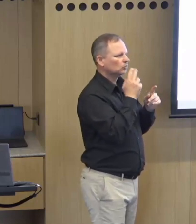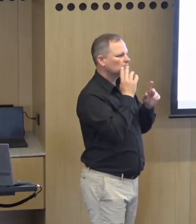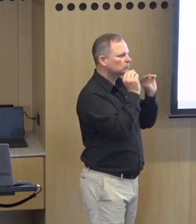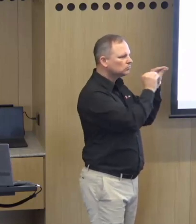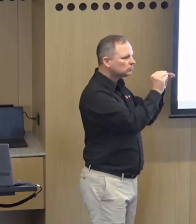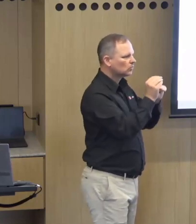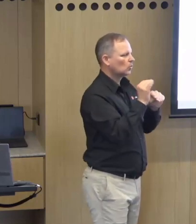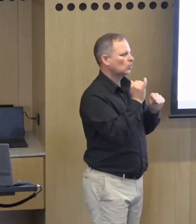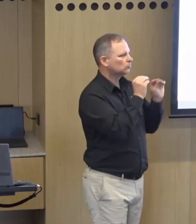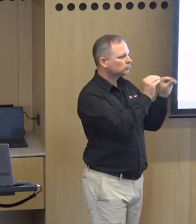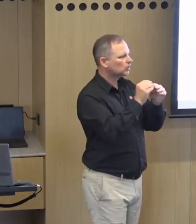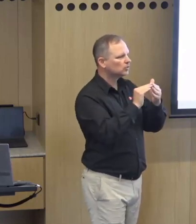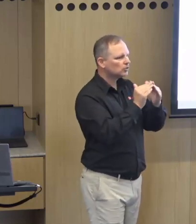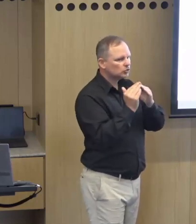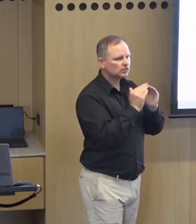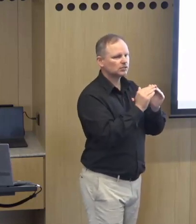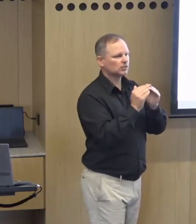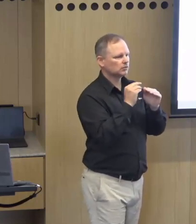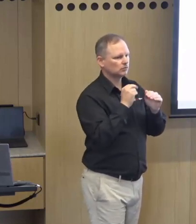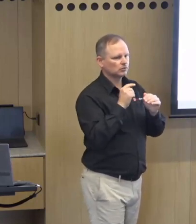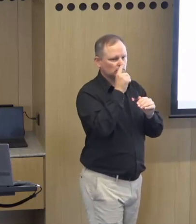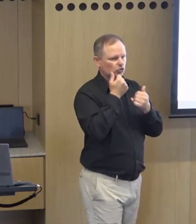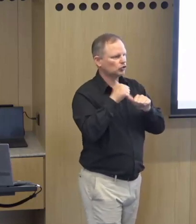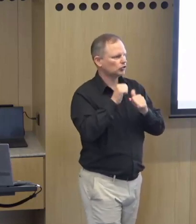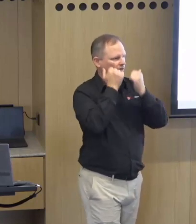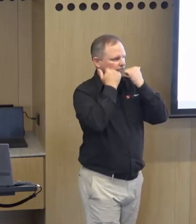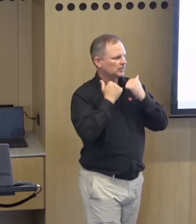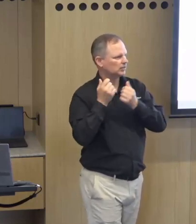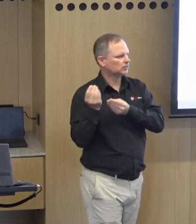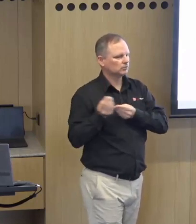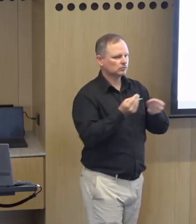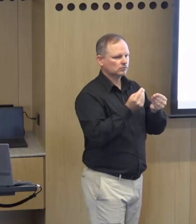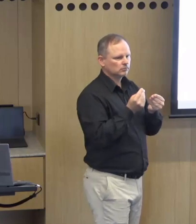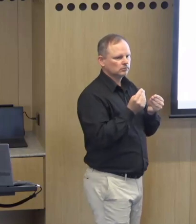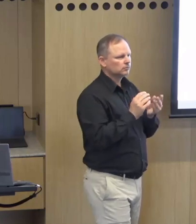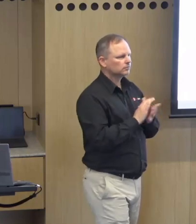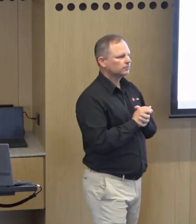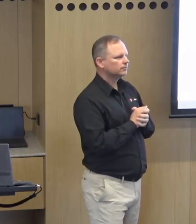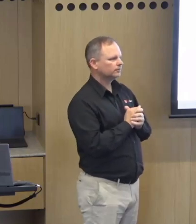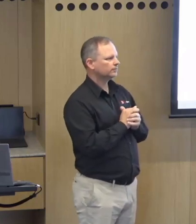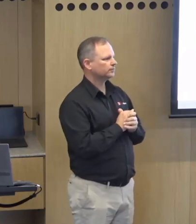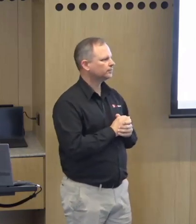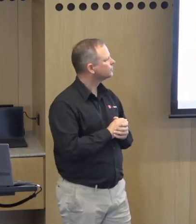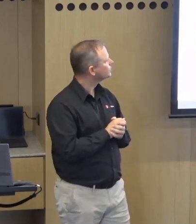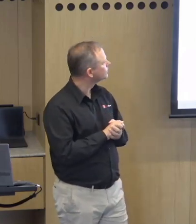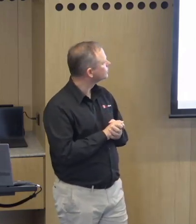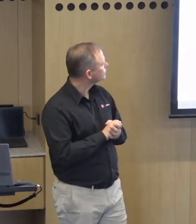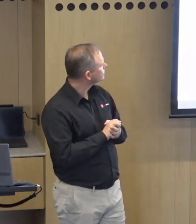developing best practices and frameworks and use this evidence which we understand is necessary